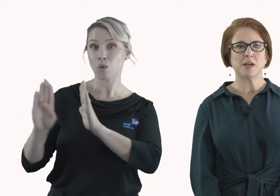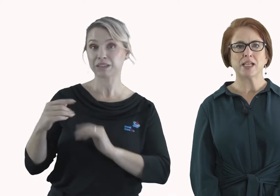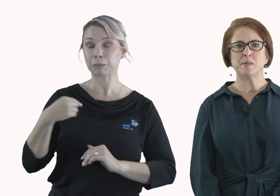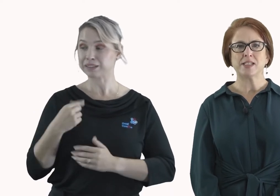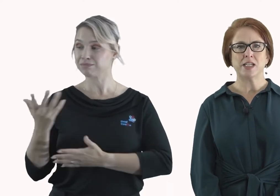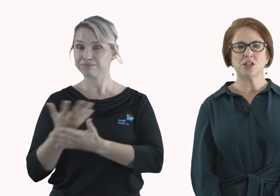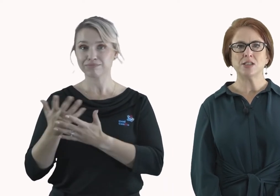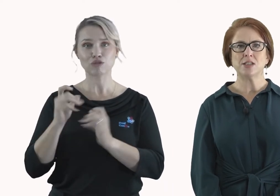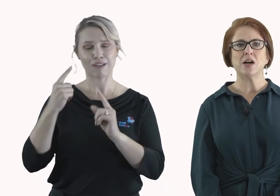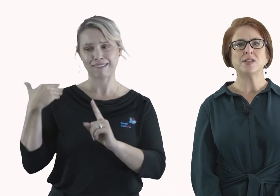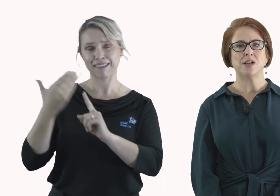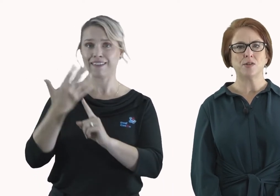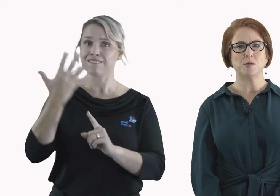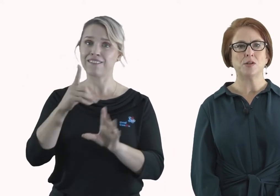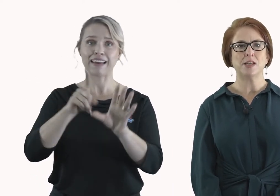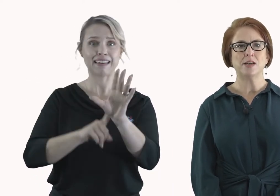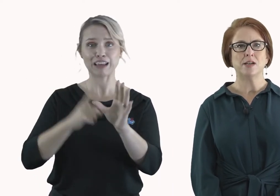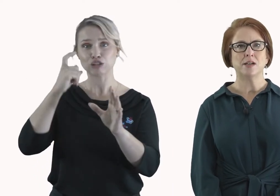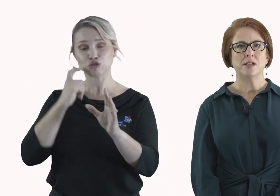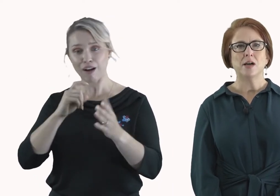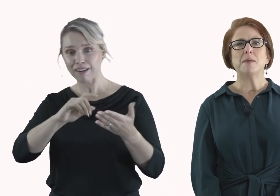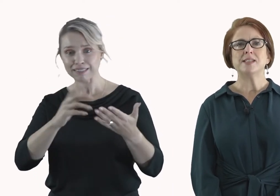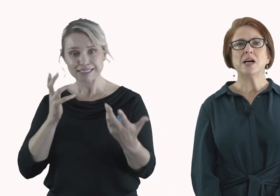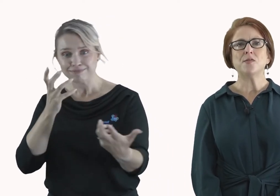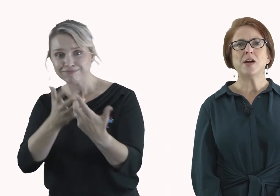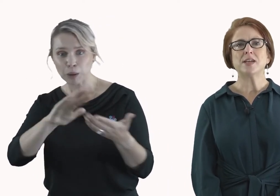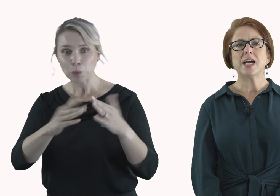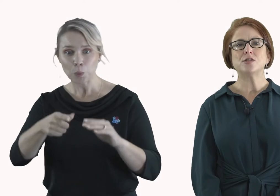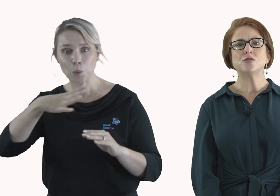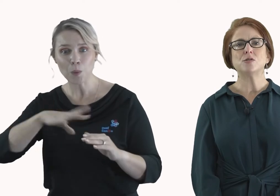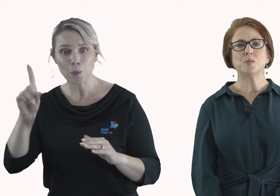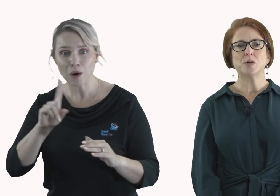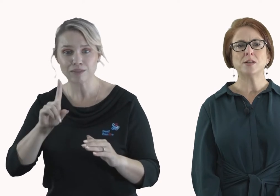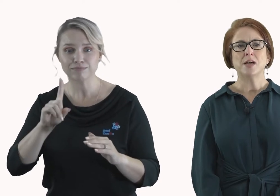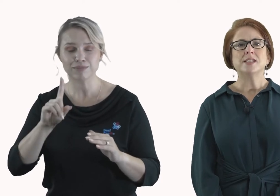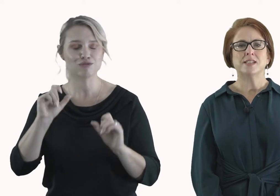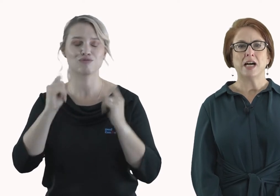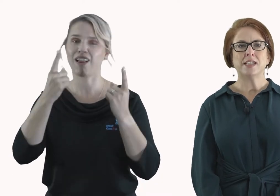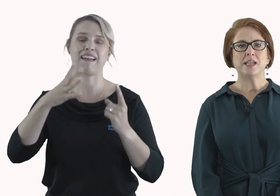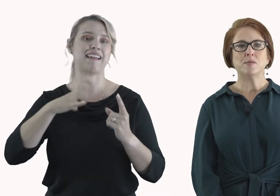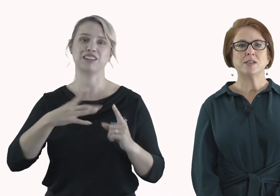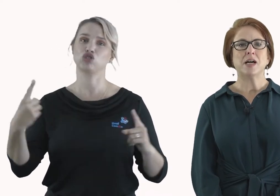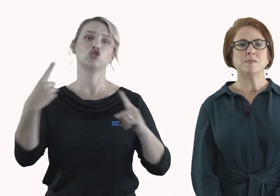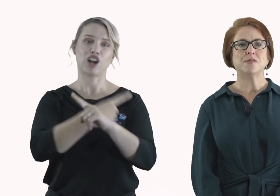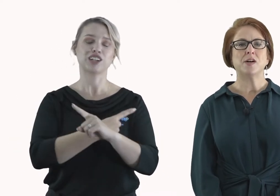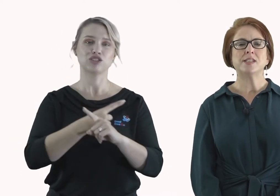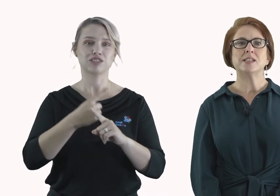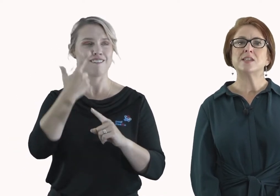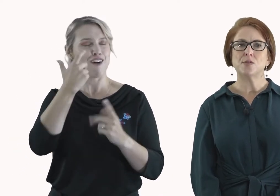expectations of the Deaf community, myself and the Can Do group board decided it was time to find a different